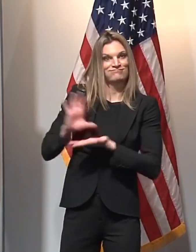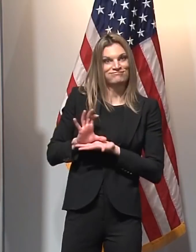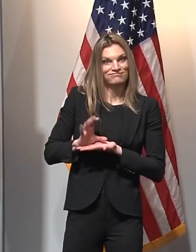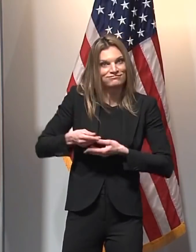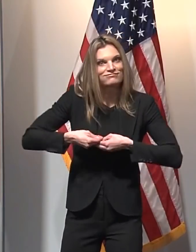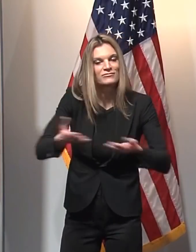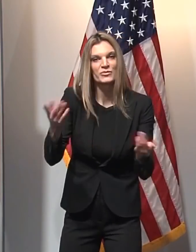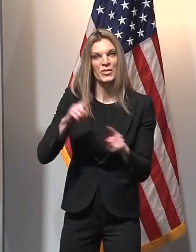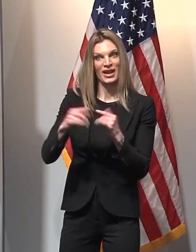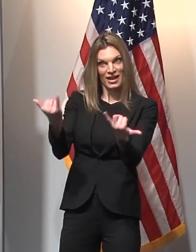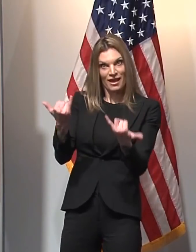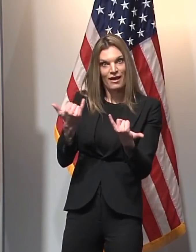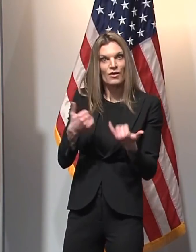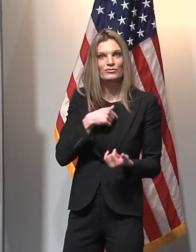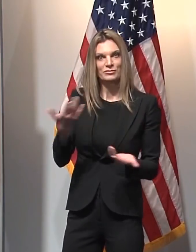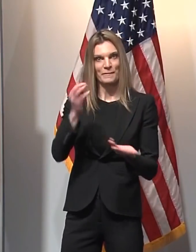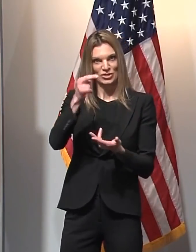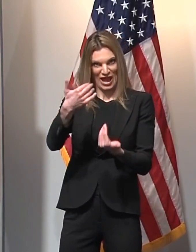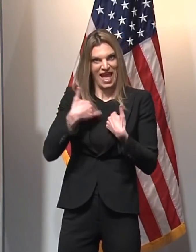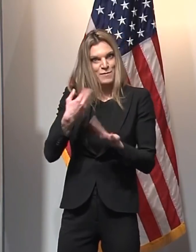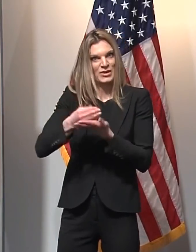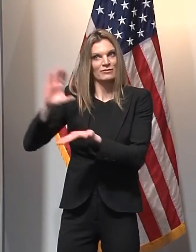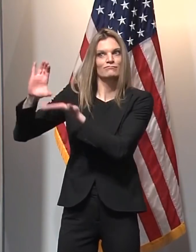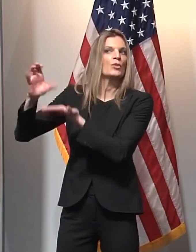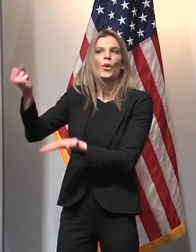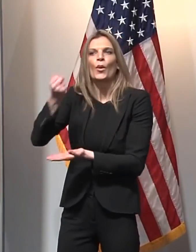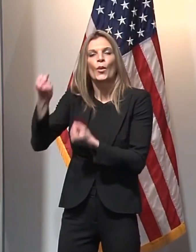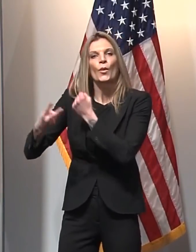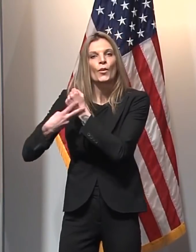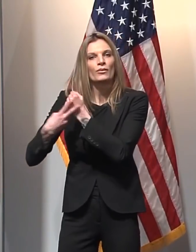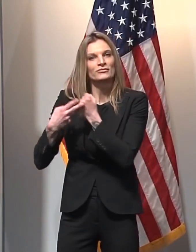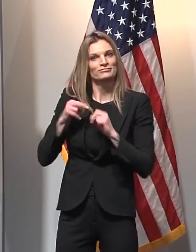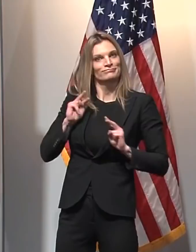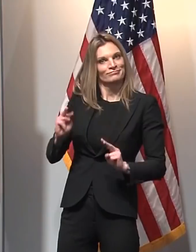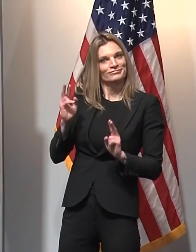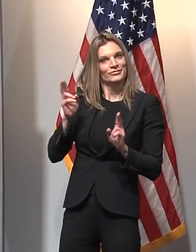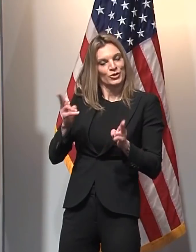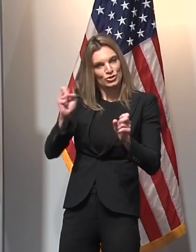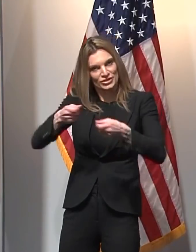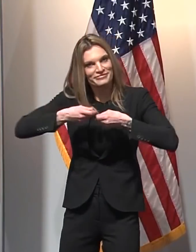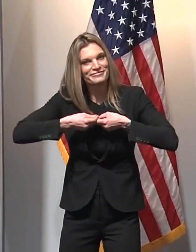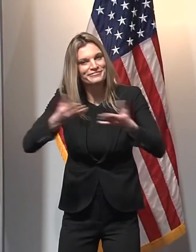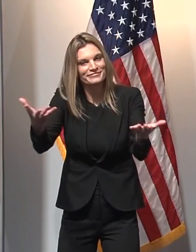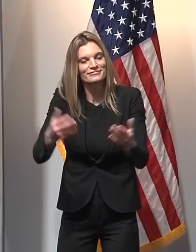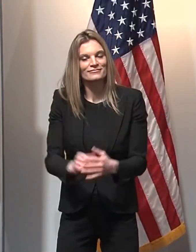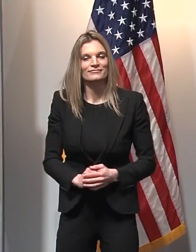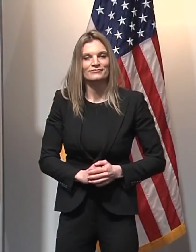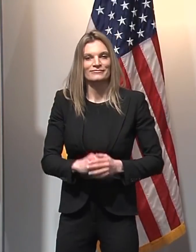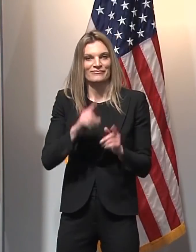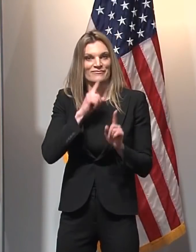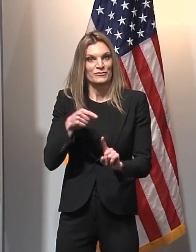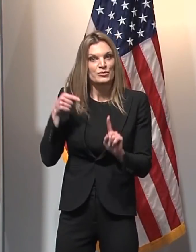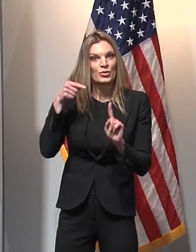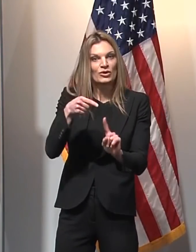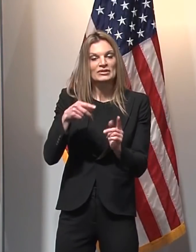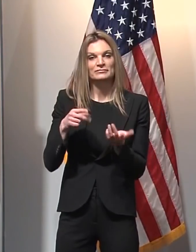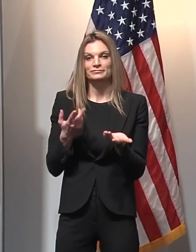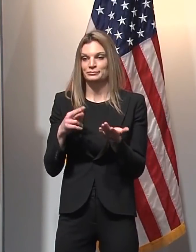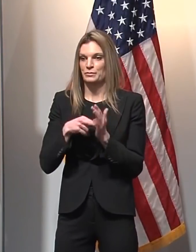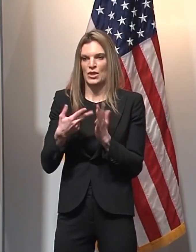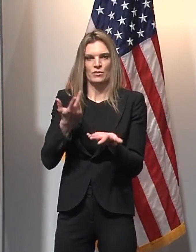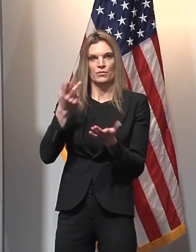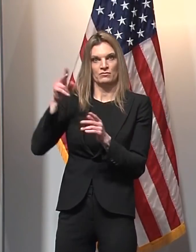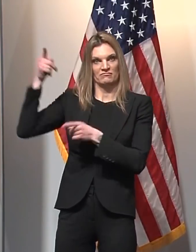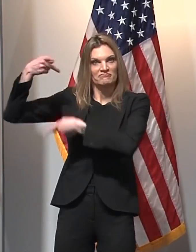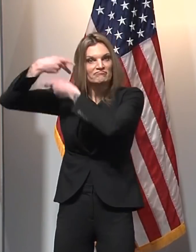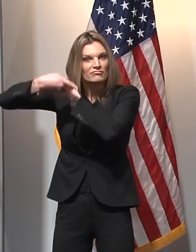them and it's because we're waiting for the legislature to appropriate these dollars. Now, it's not about whether or not there's going to be oversight. mean,